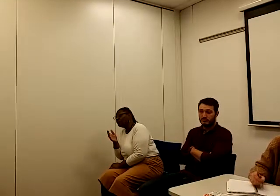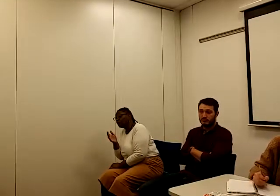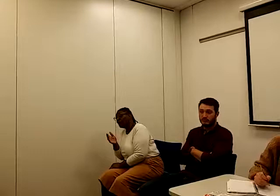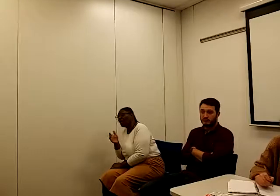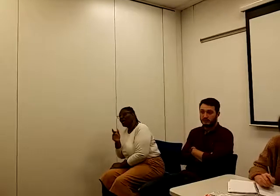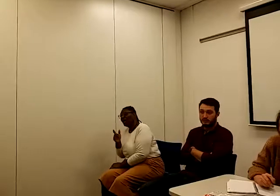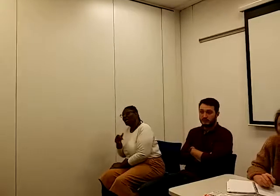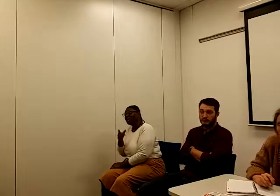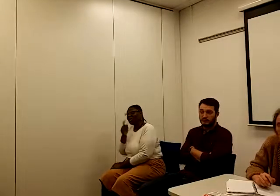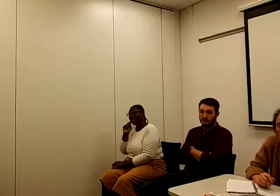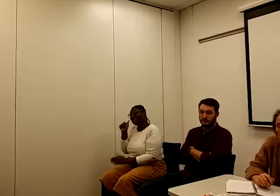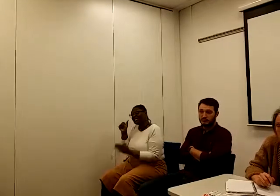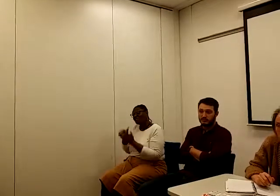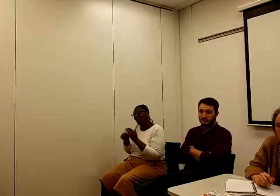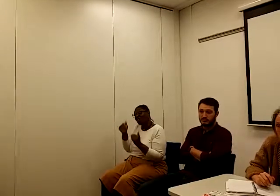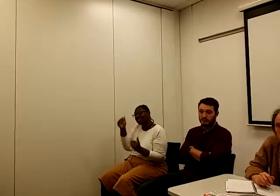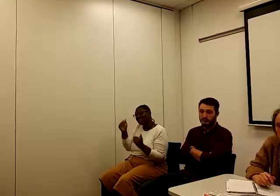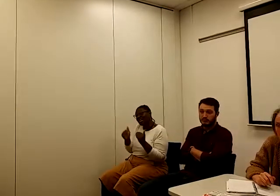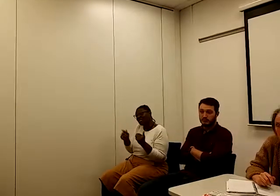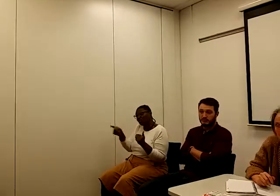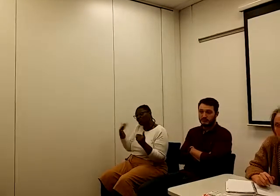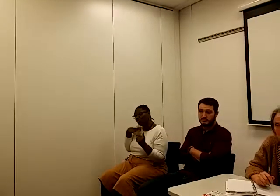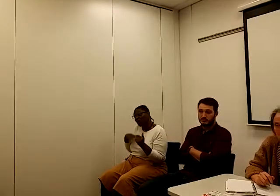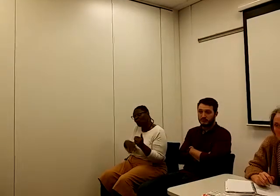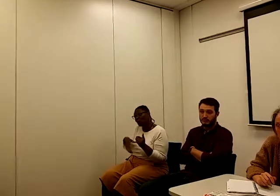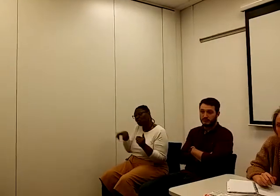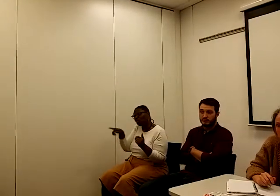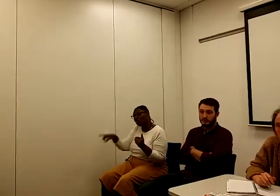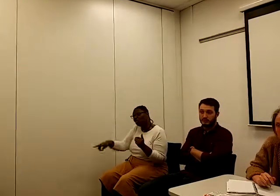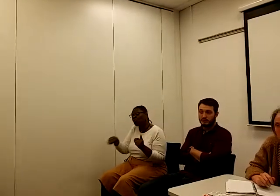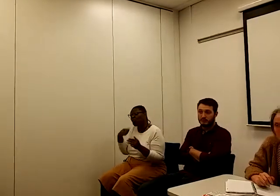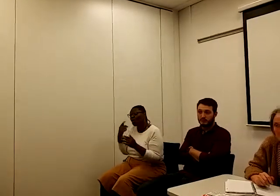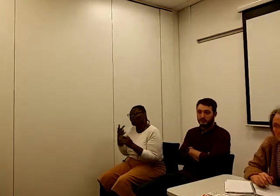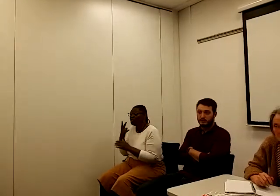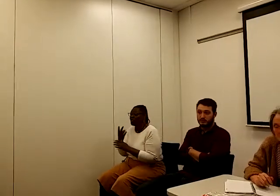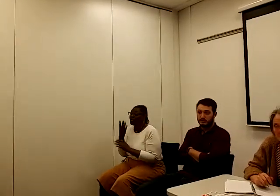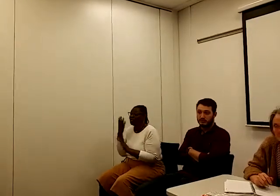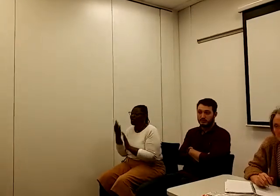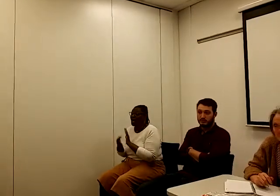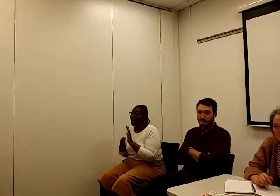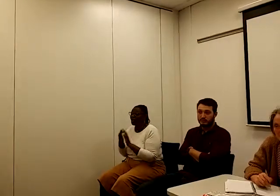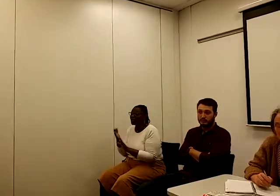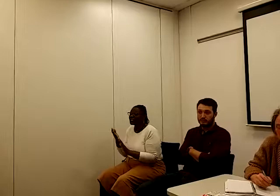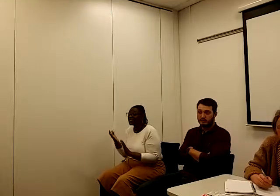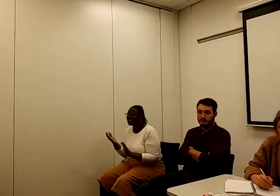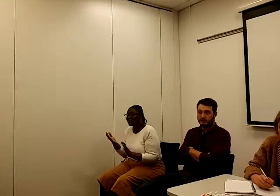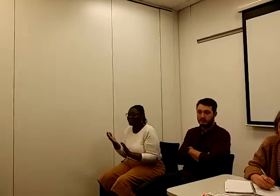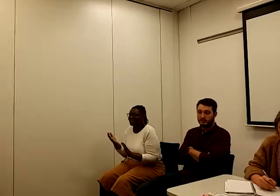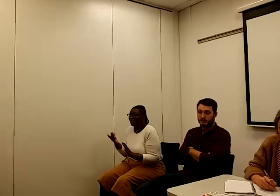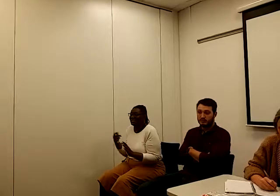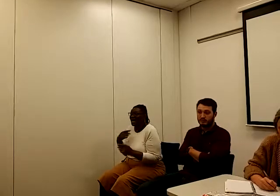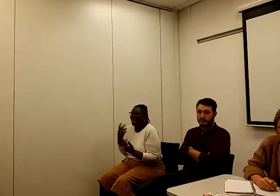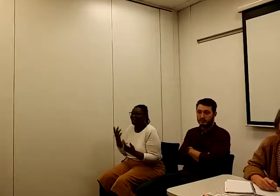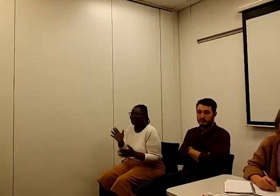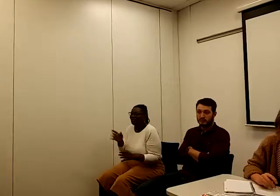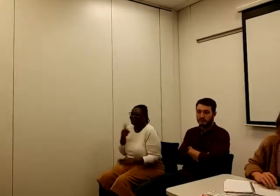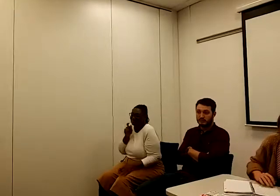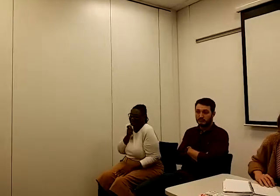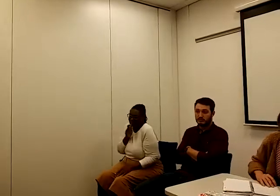off as less? Do they want you working 24 hours a day? Sorry, I'll be flippin'. Right. If you, like,